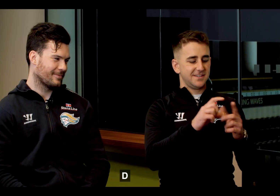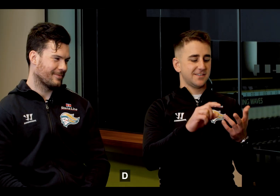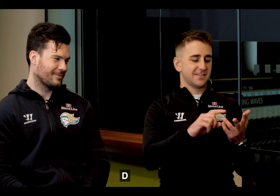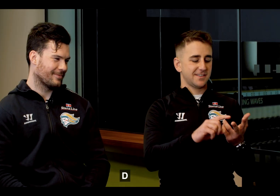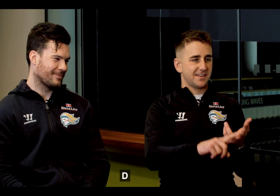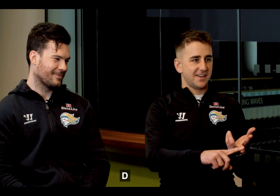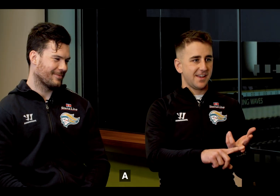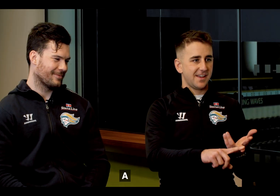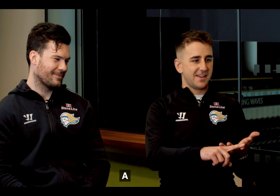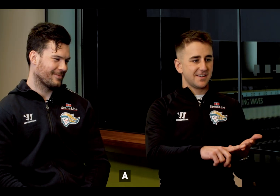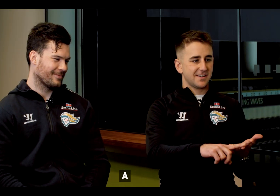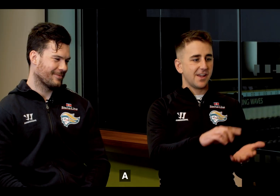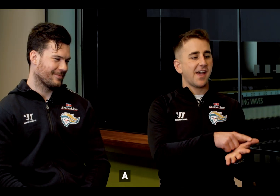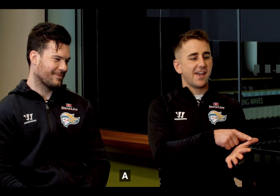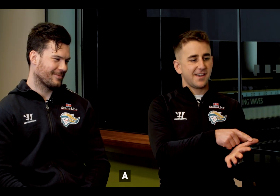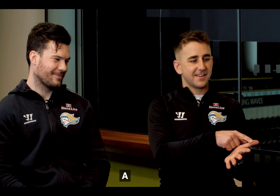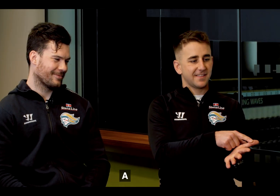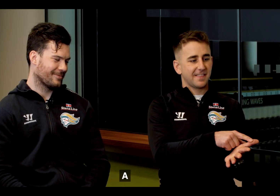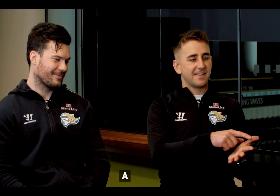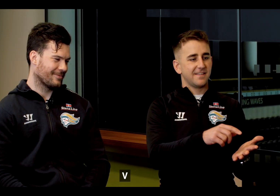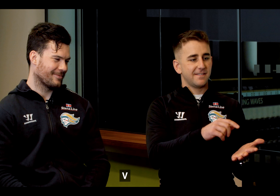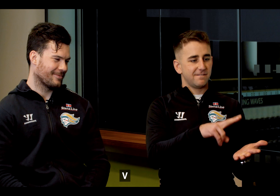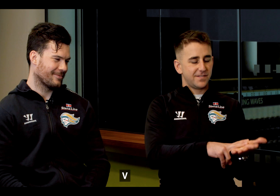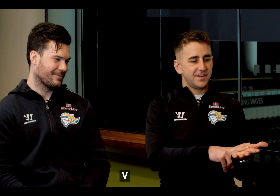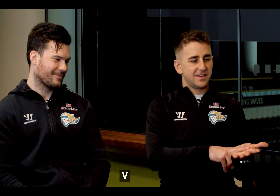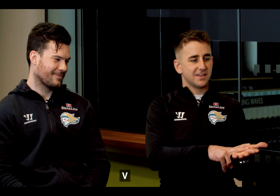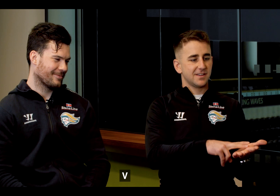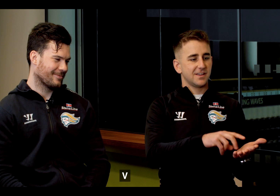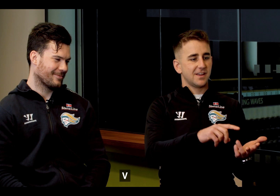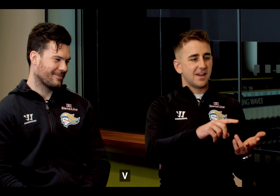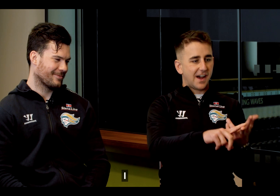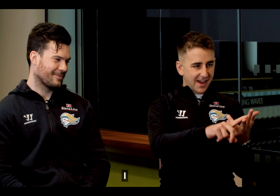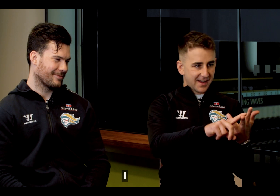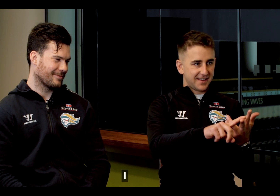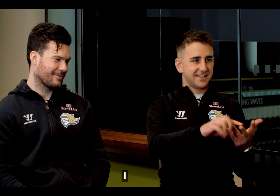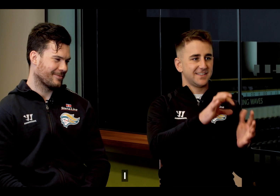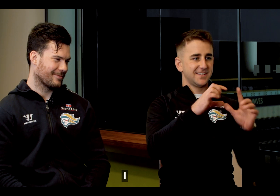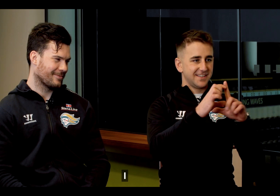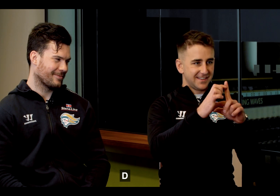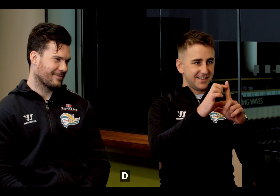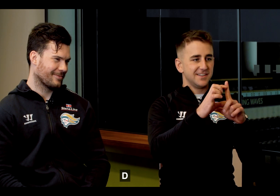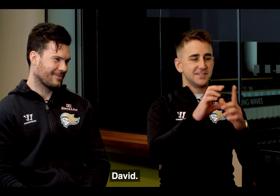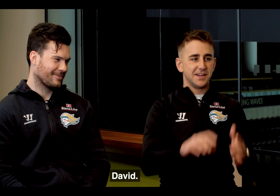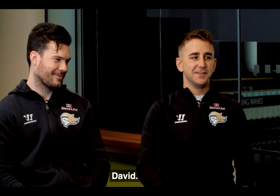-A-V-I-D. David.